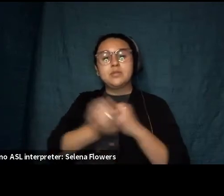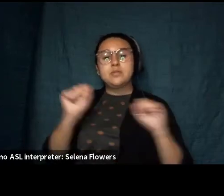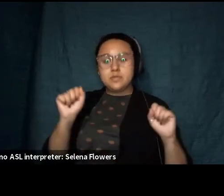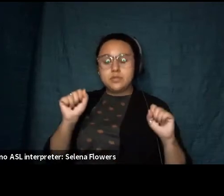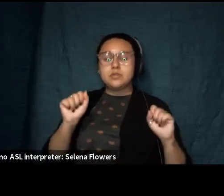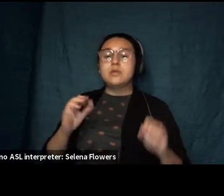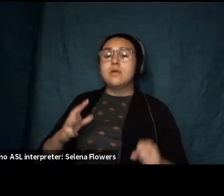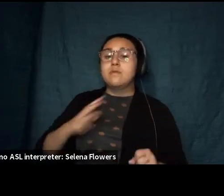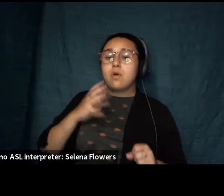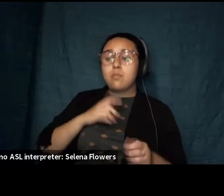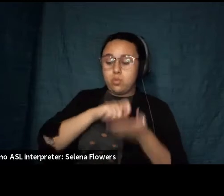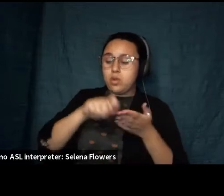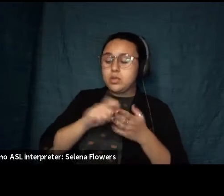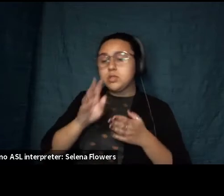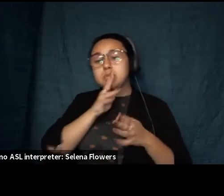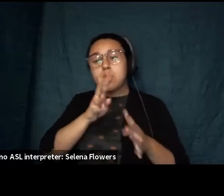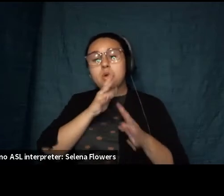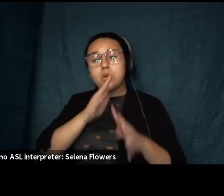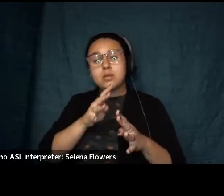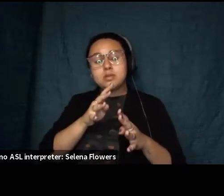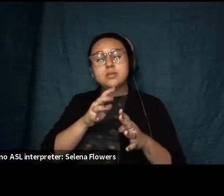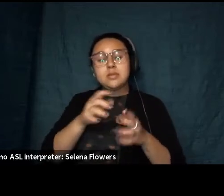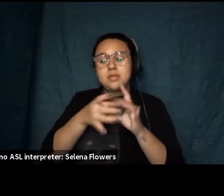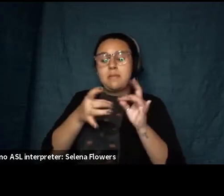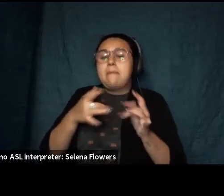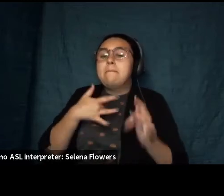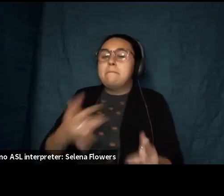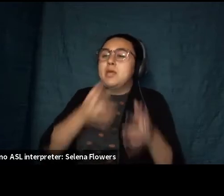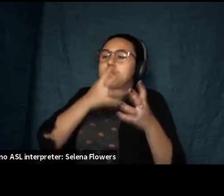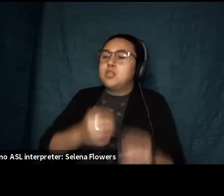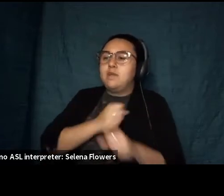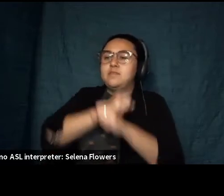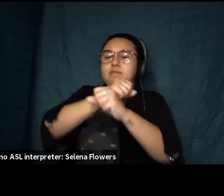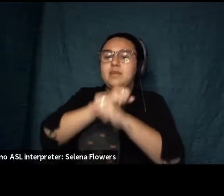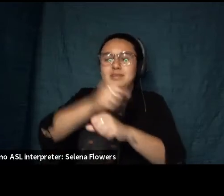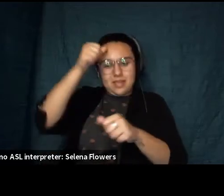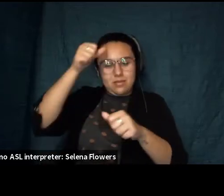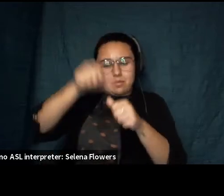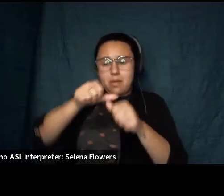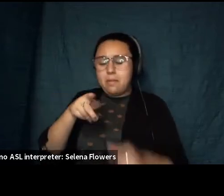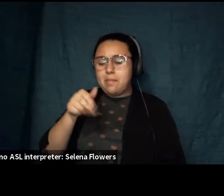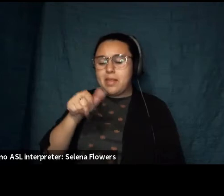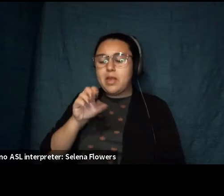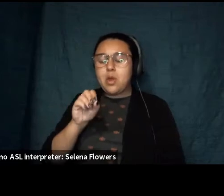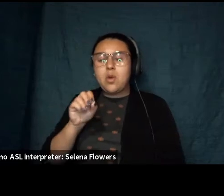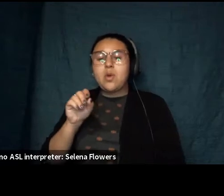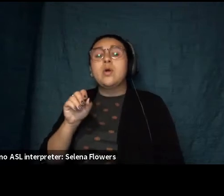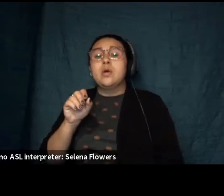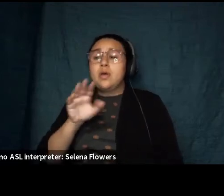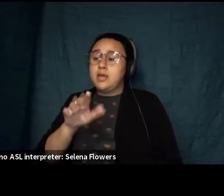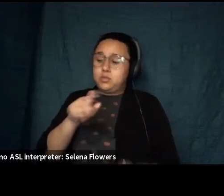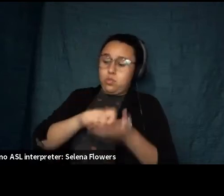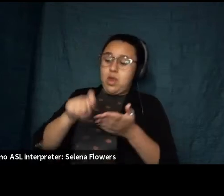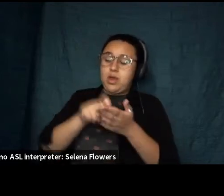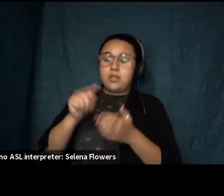spoken statements of usually self-defense think of plato's the apology of socrates where the philosopher